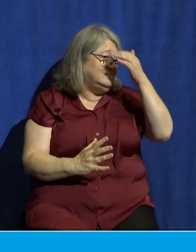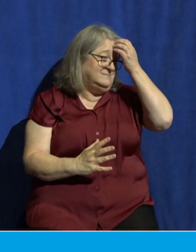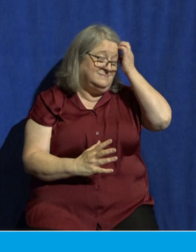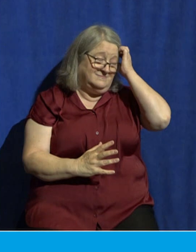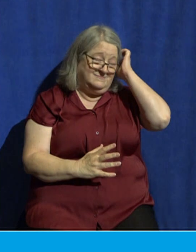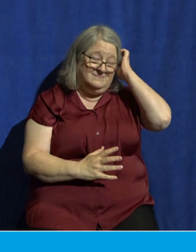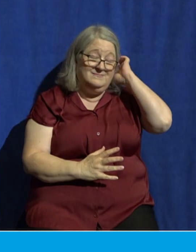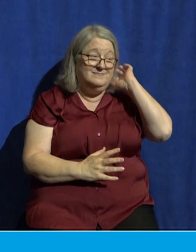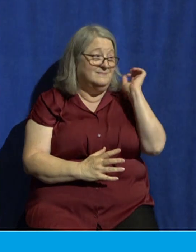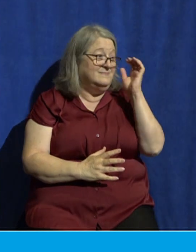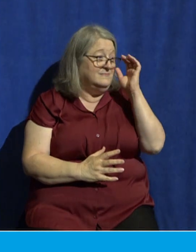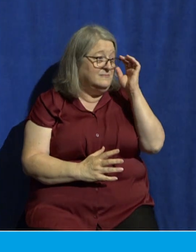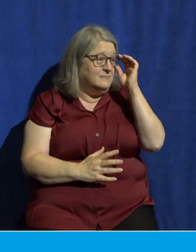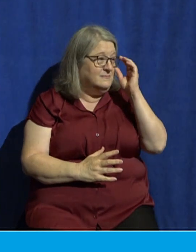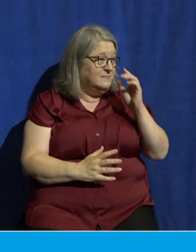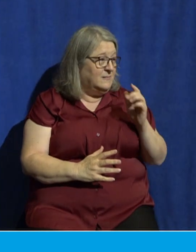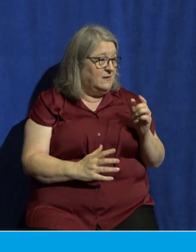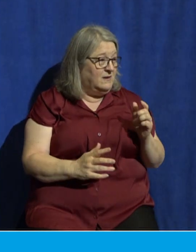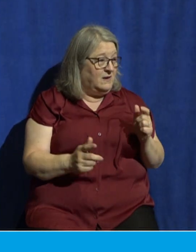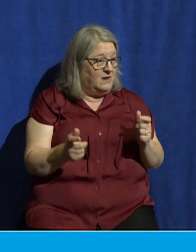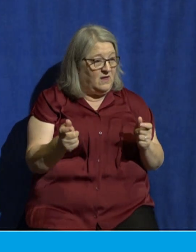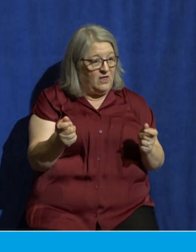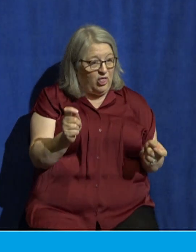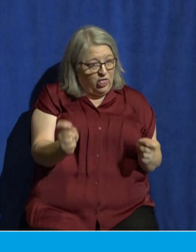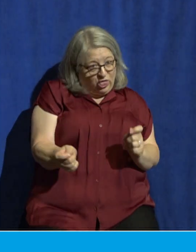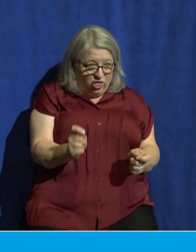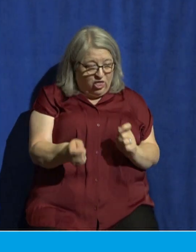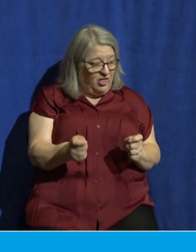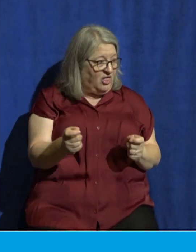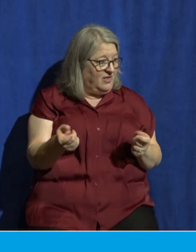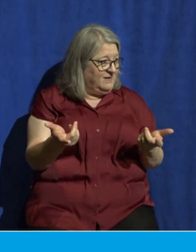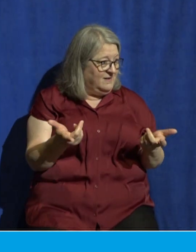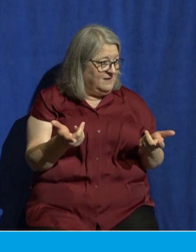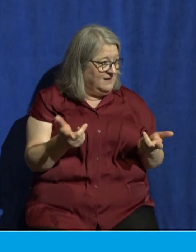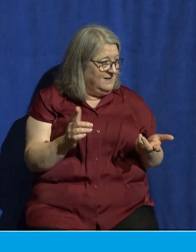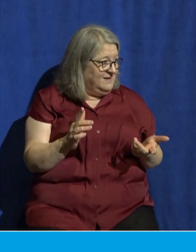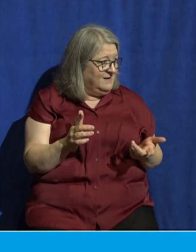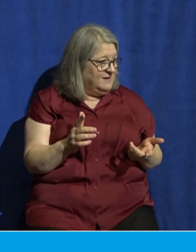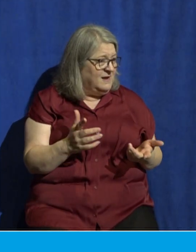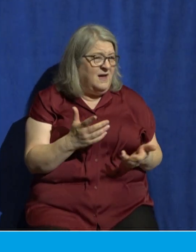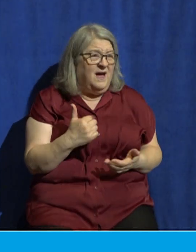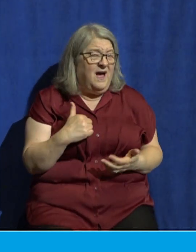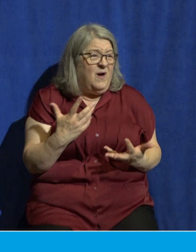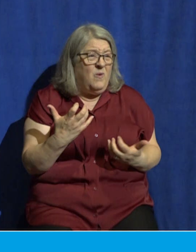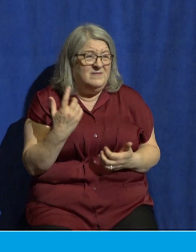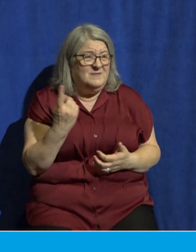who manipulate a very good desire I just want to be taken care of I just want to be able to provide for my family